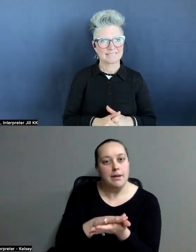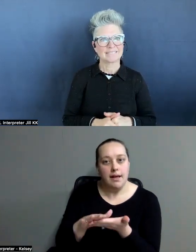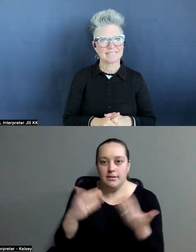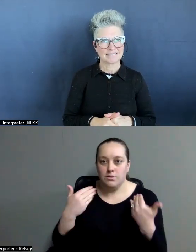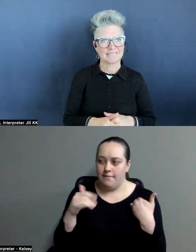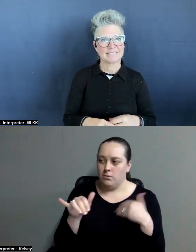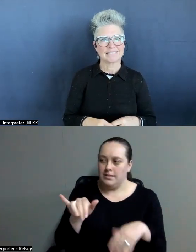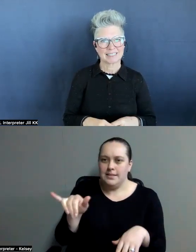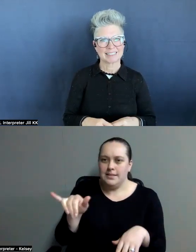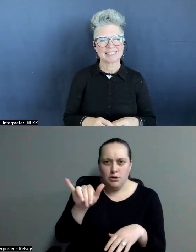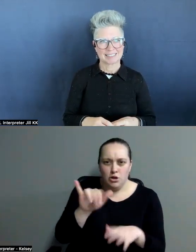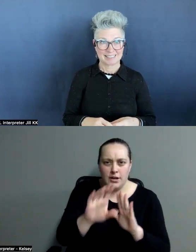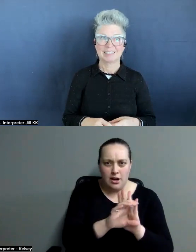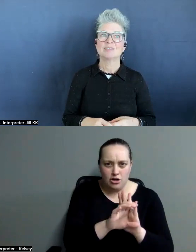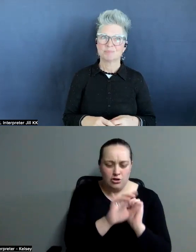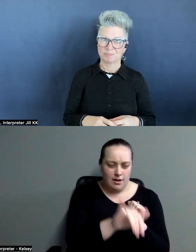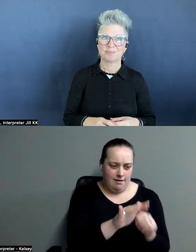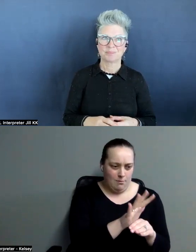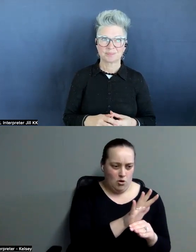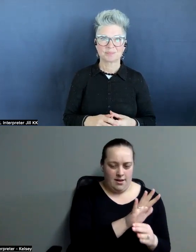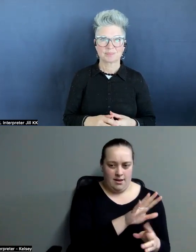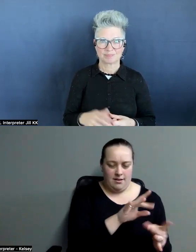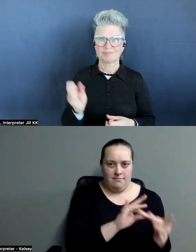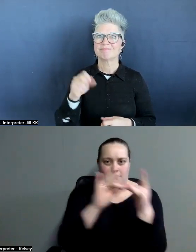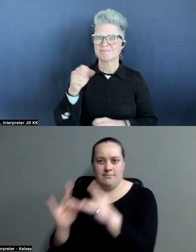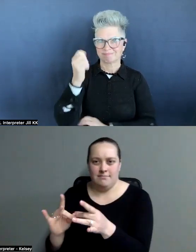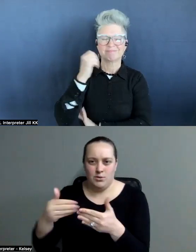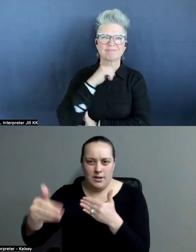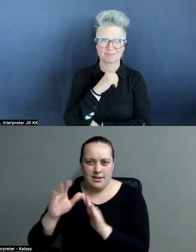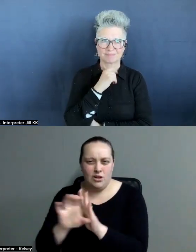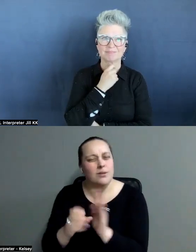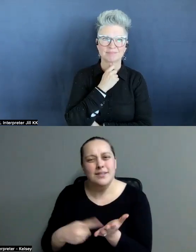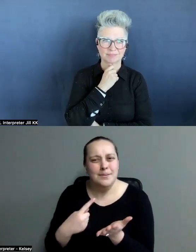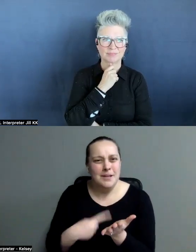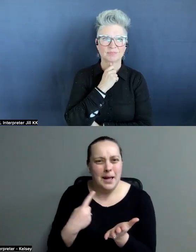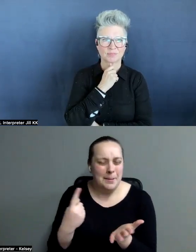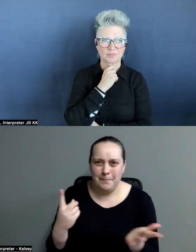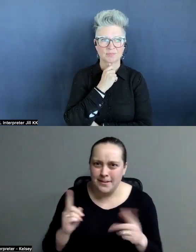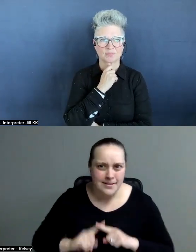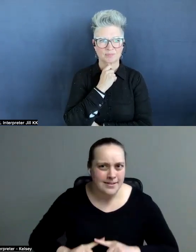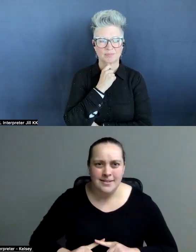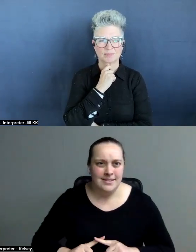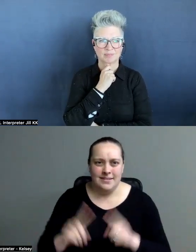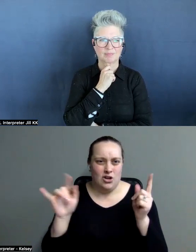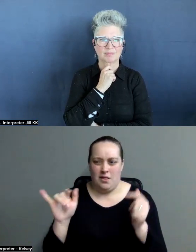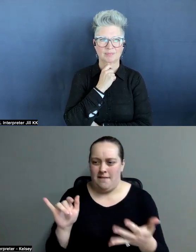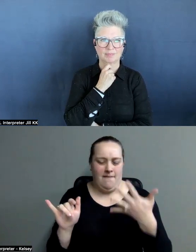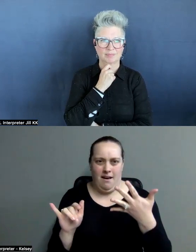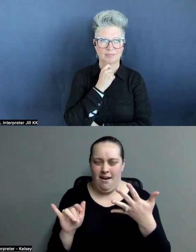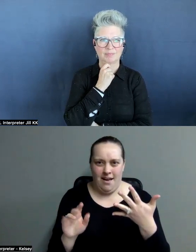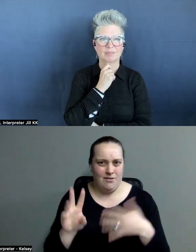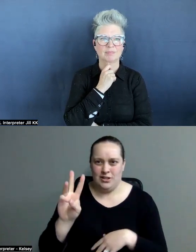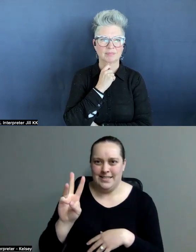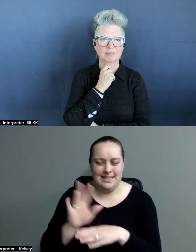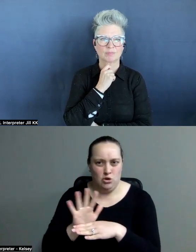character from one movie to another. Sometimes they have like a, you know, I don't know, five or six movies.